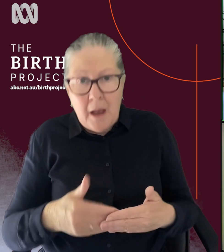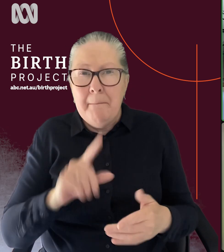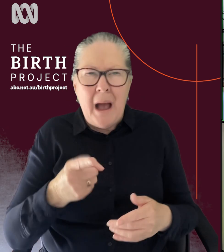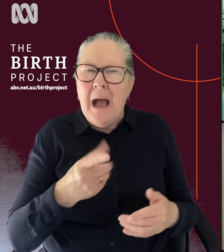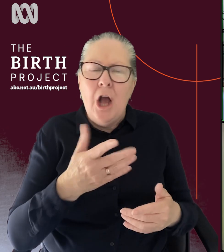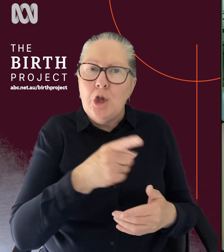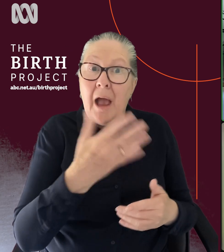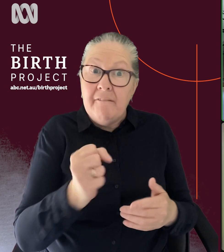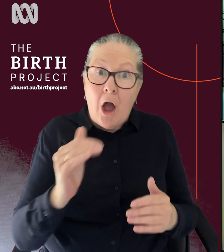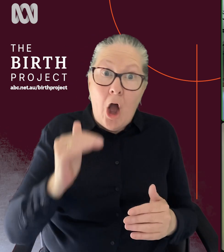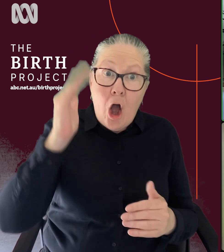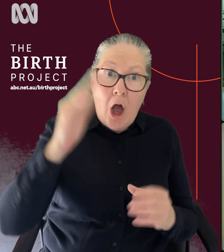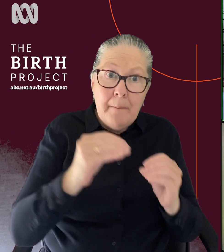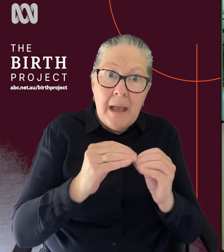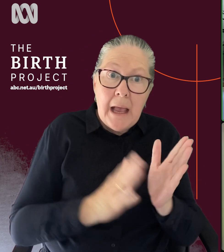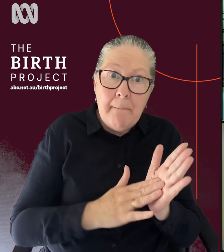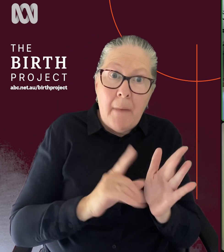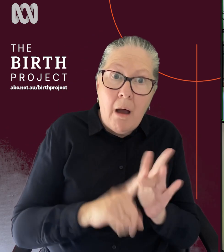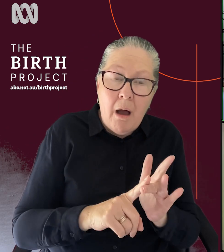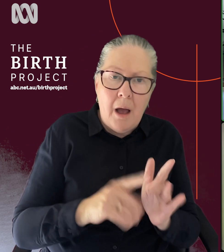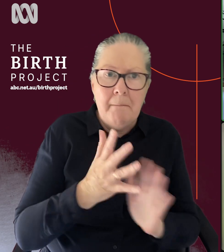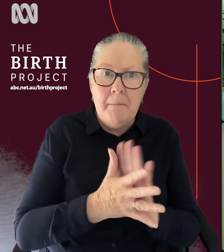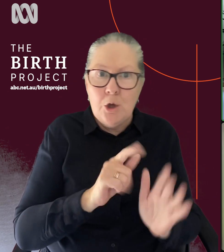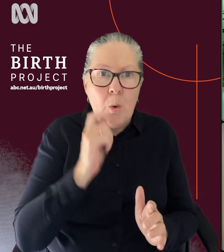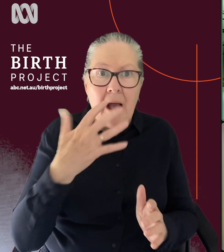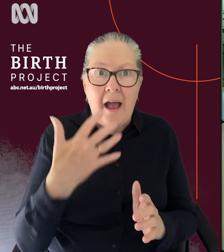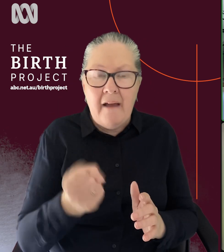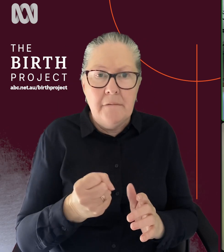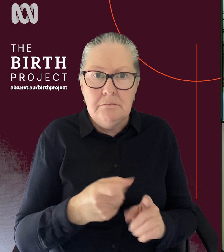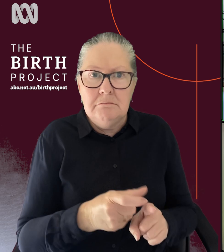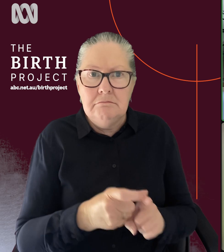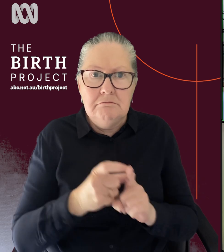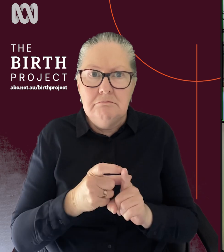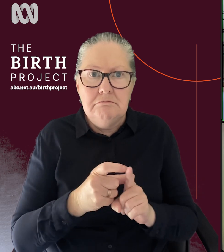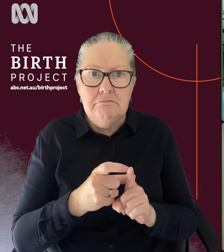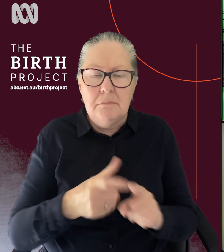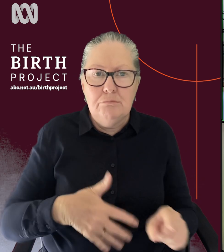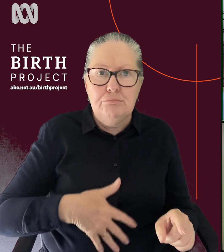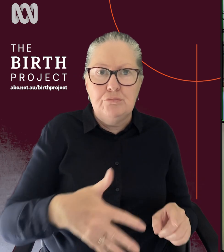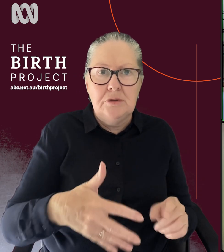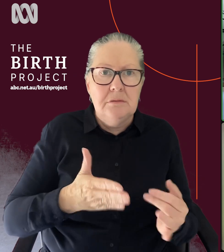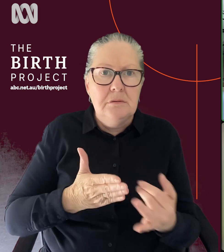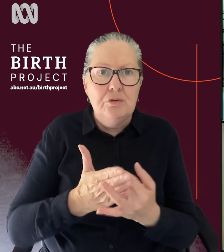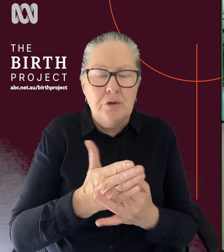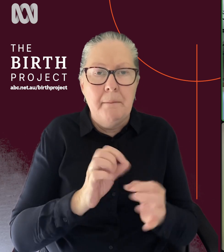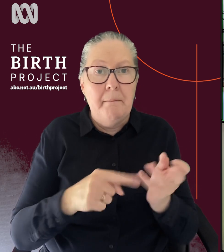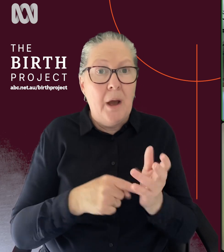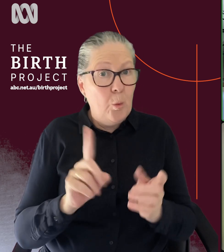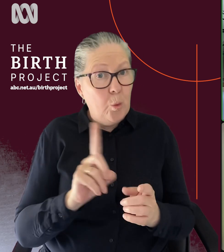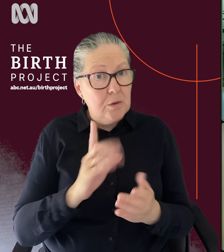does not mean that you will necessarily, um, you know, have, have a complicated sort of pregnancy. Um, but I think what's important here